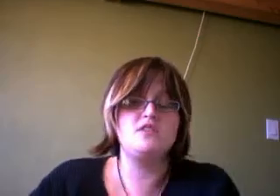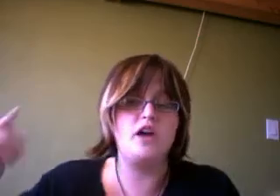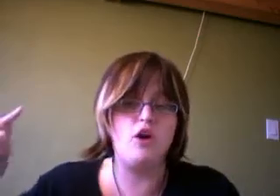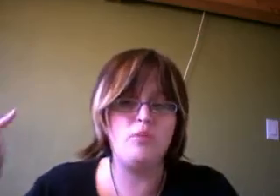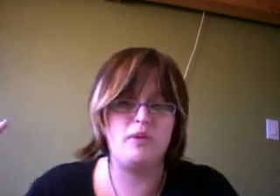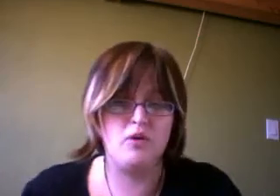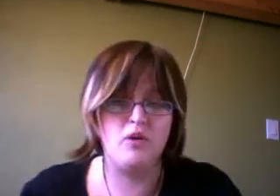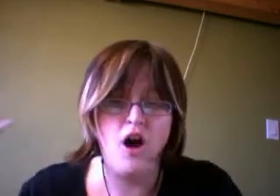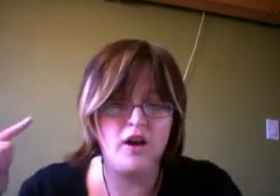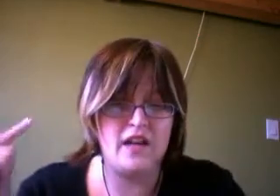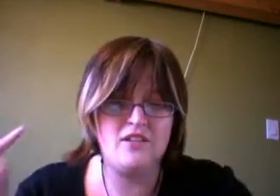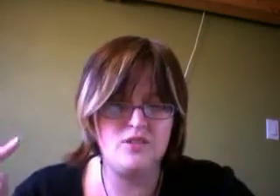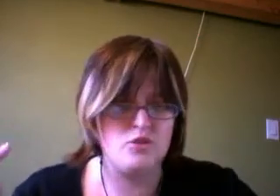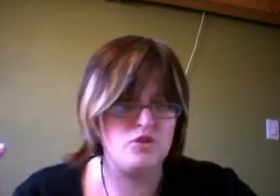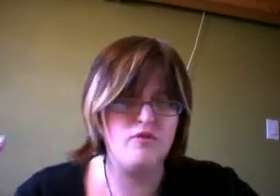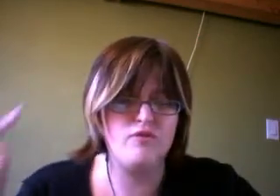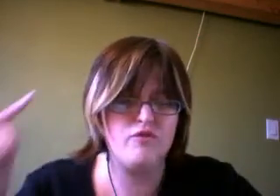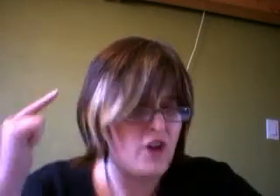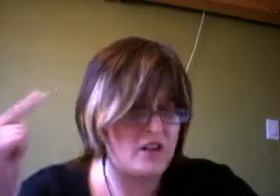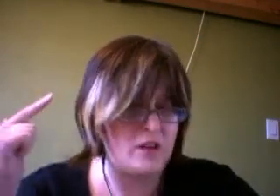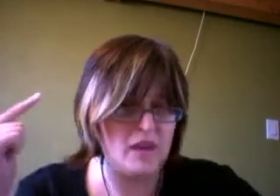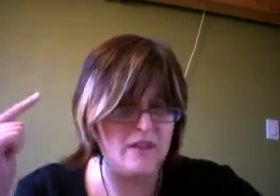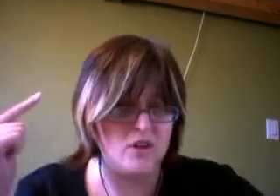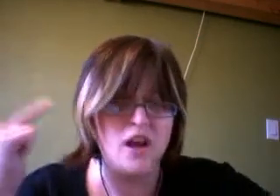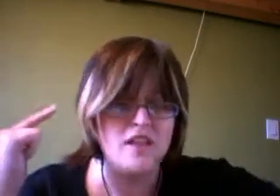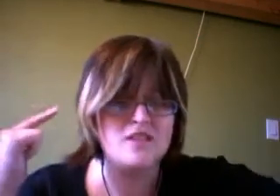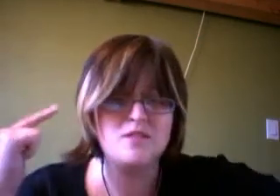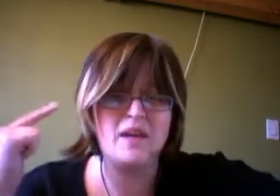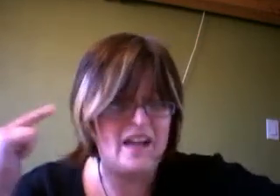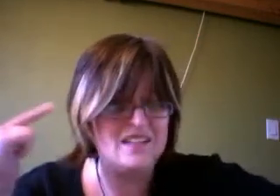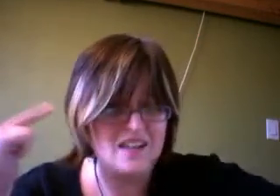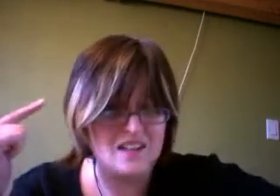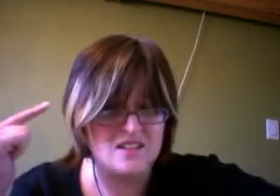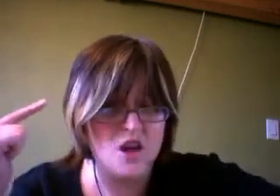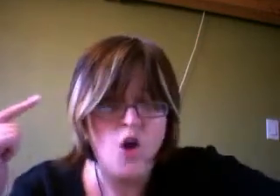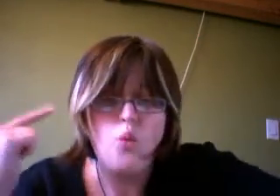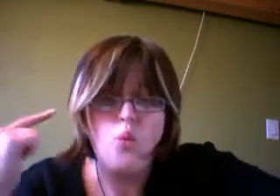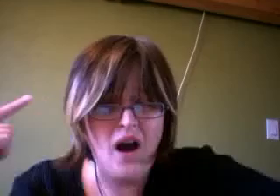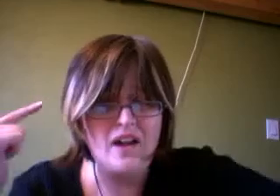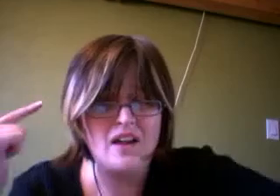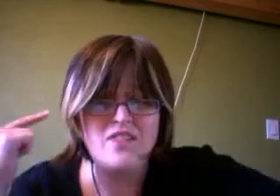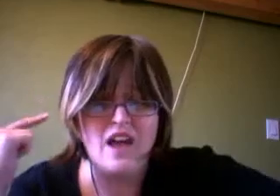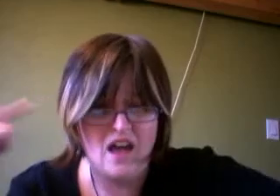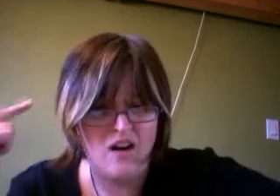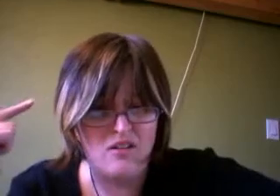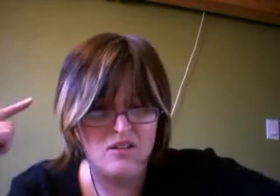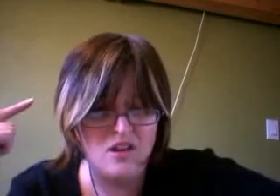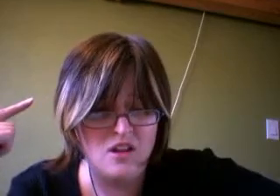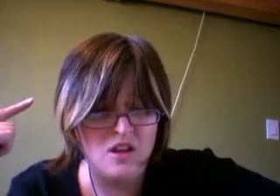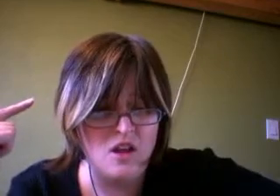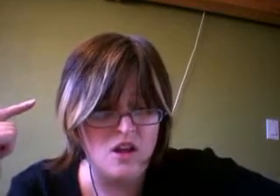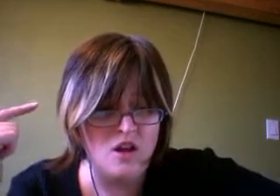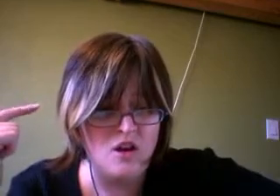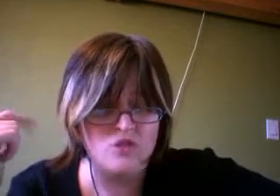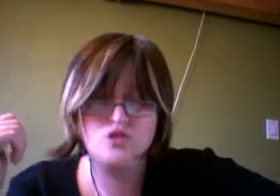I call people on antisocial, fucked up behavior. It doesn't make any sense. Why the hell would you